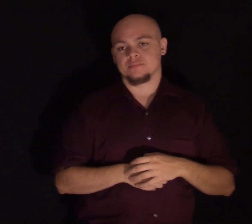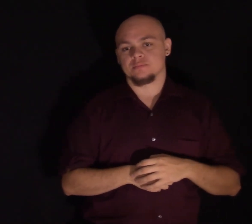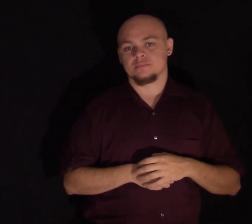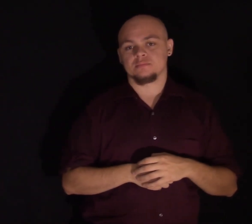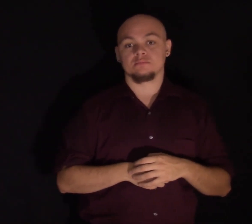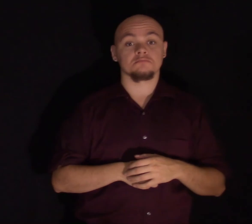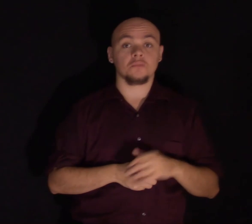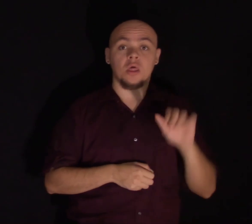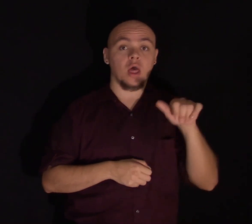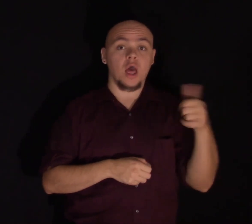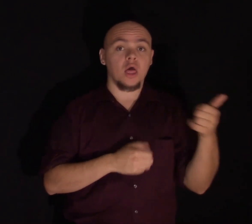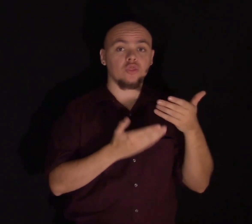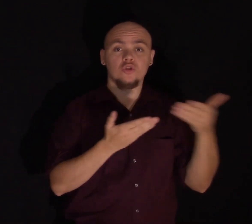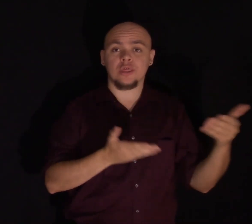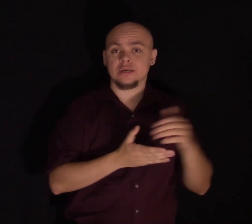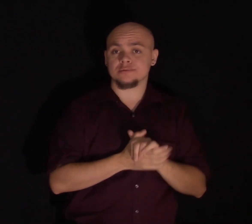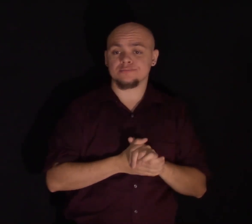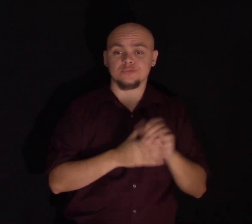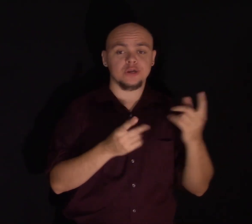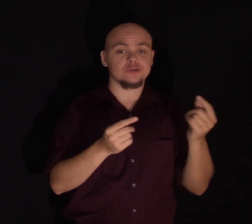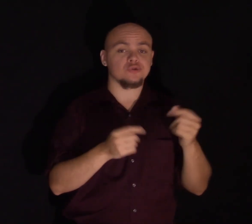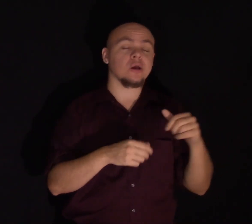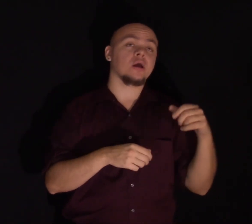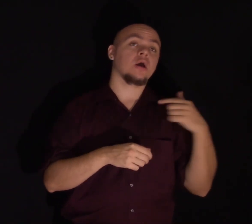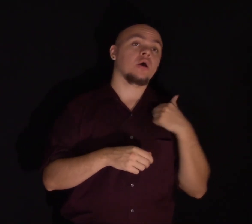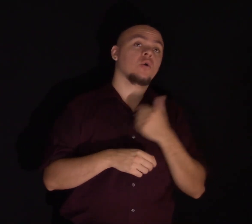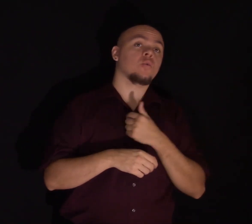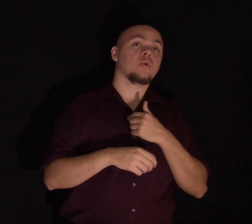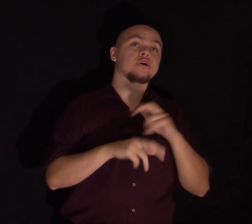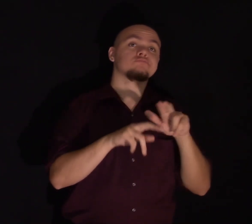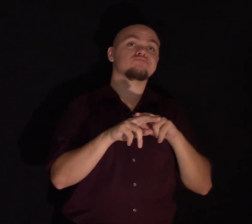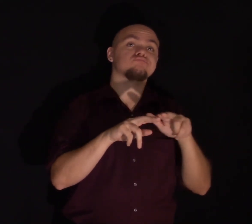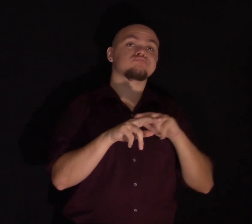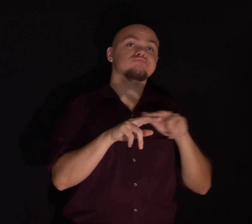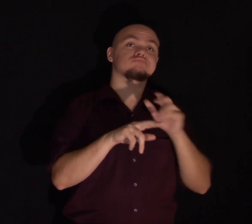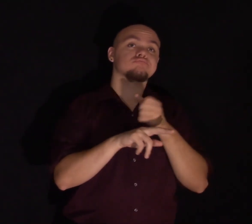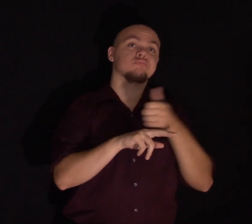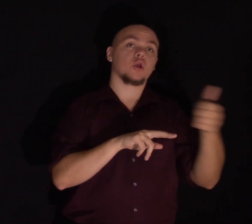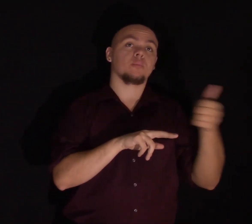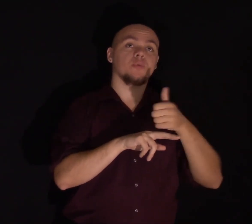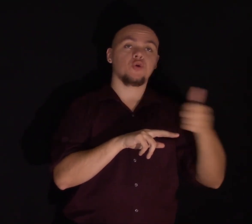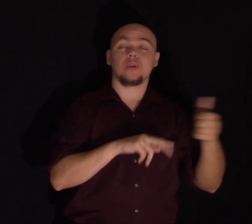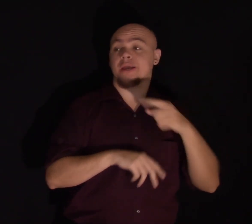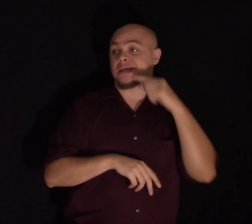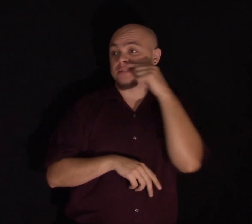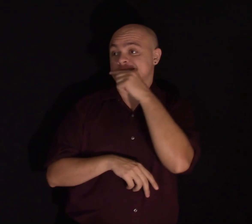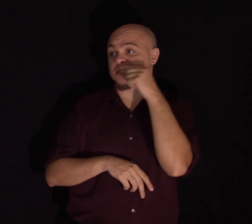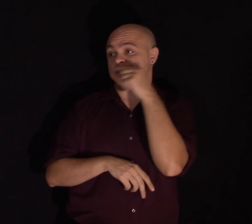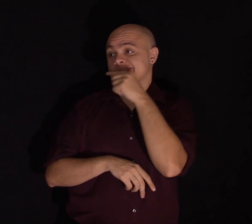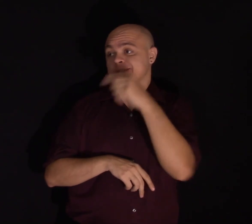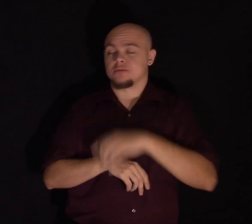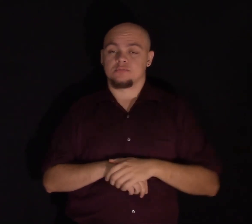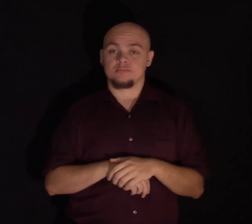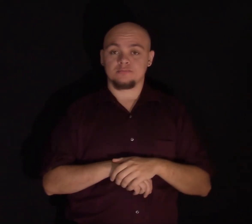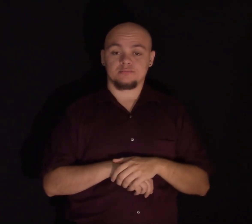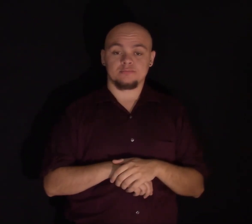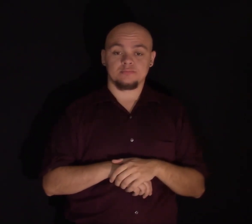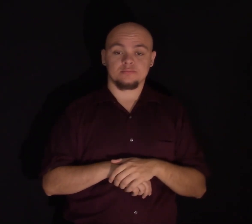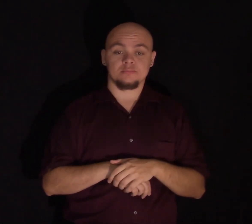doing other things. We can do this while we're commuting. We can do this as we're literally brushing our teeth. We can do this